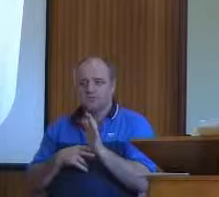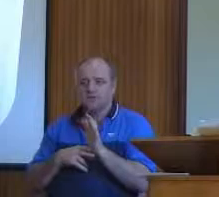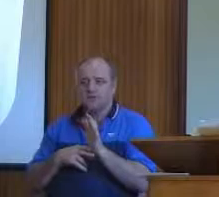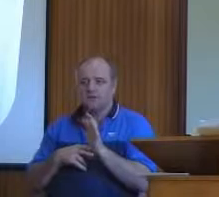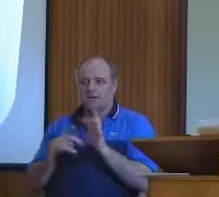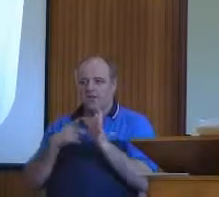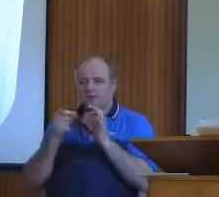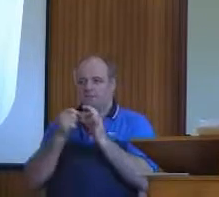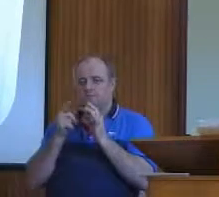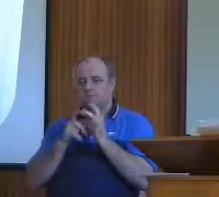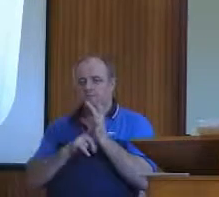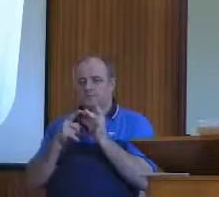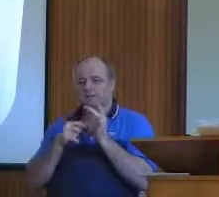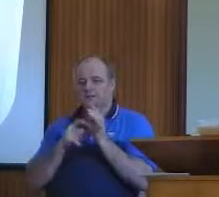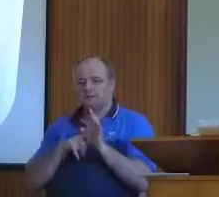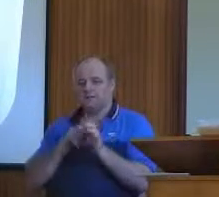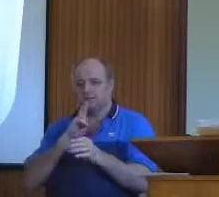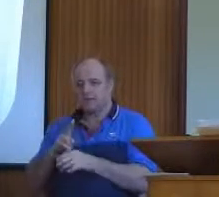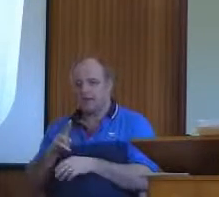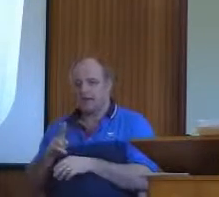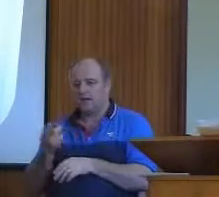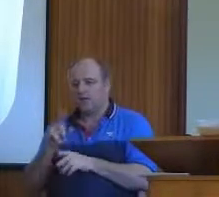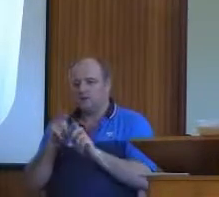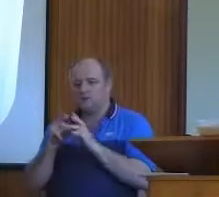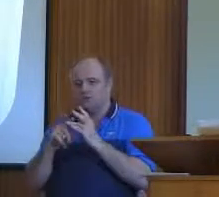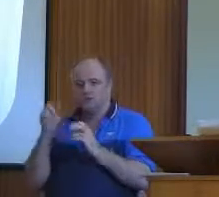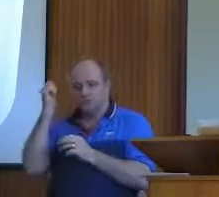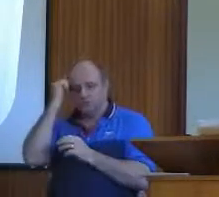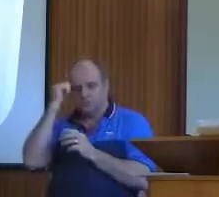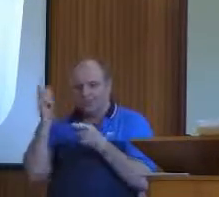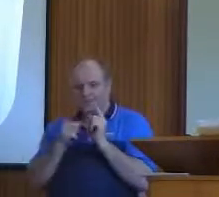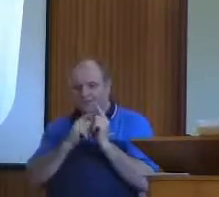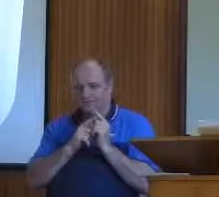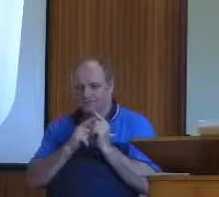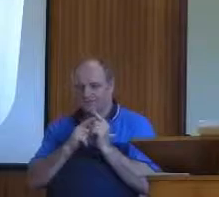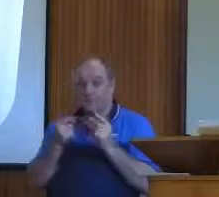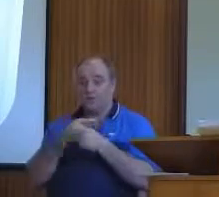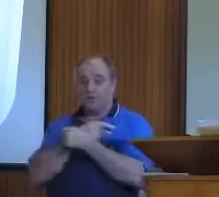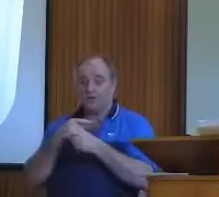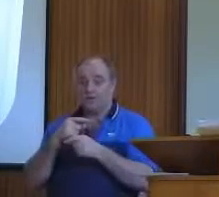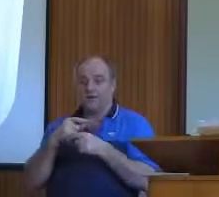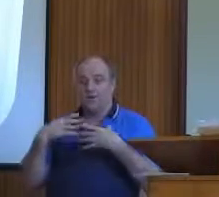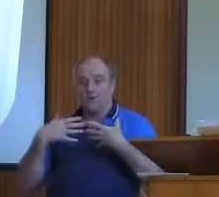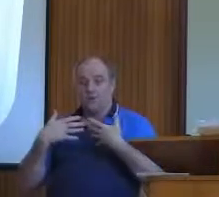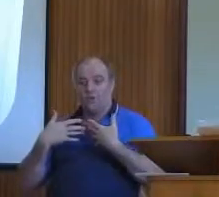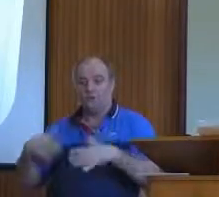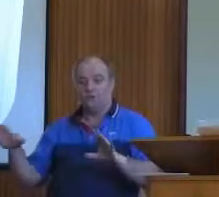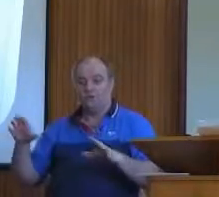freedom badly. And something goes wrong with it. And we can't choose as readily as we might